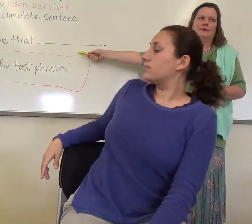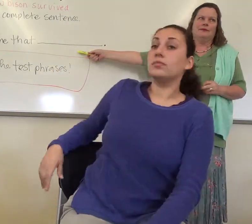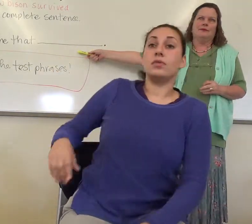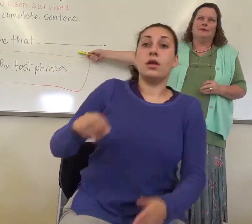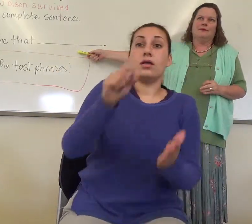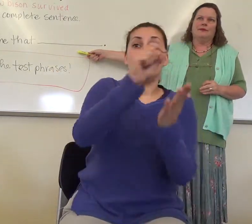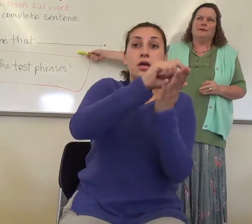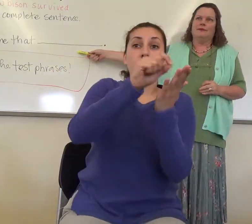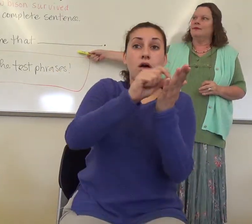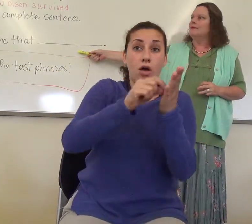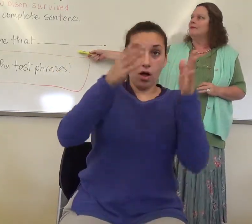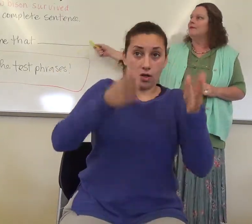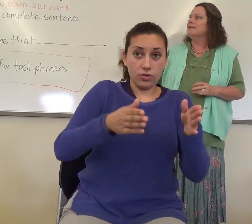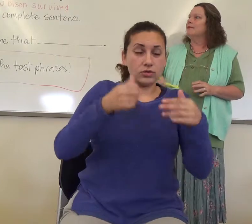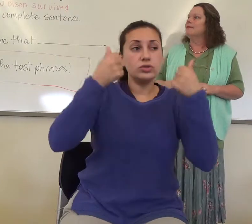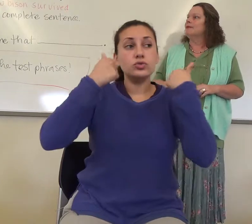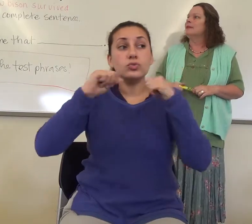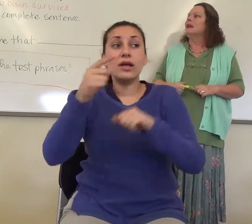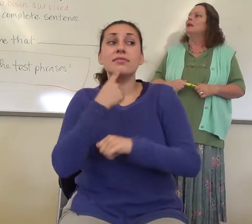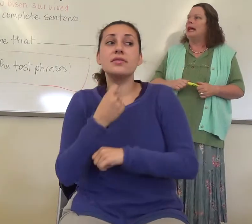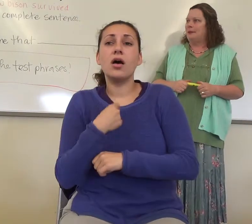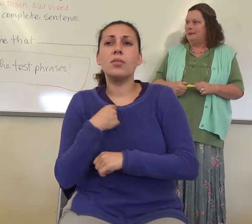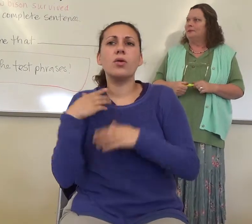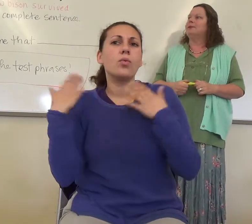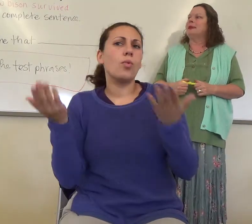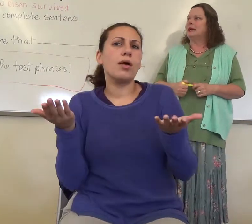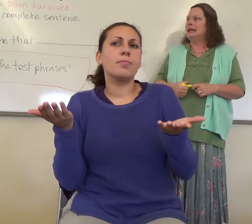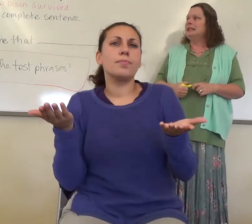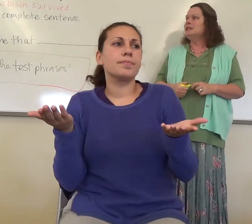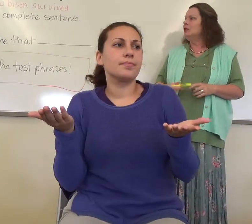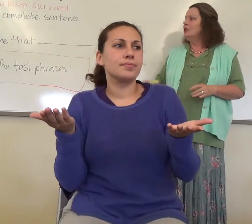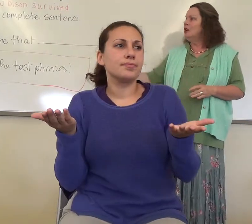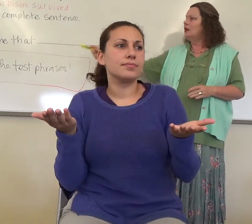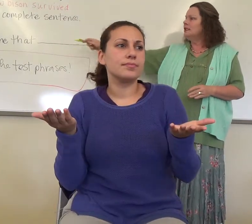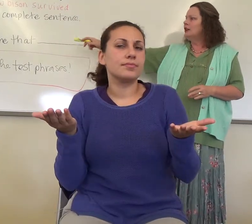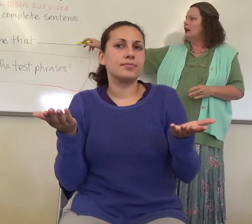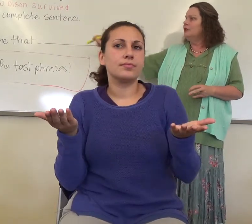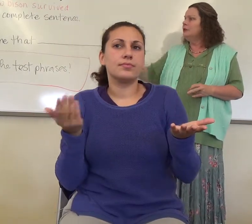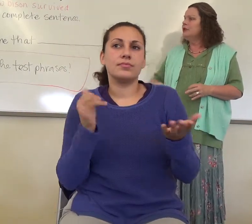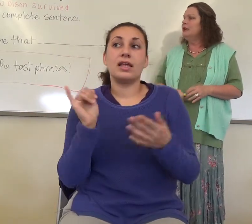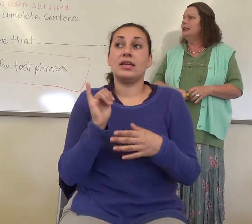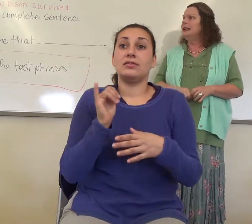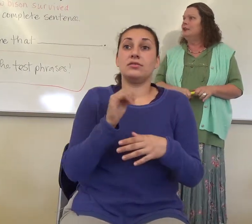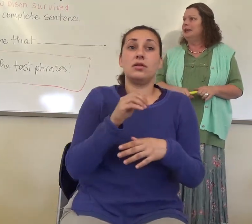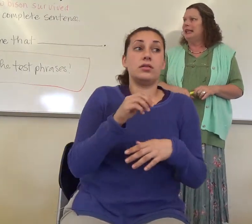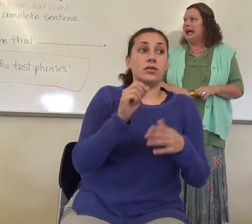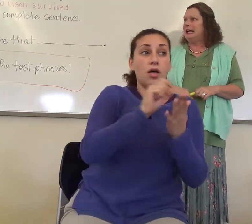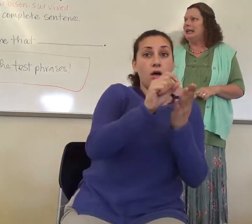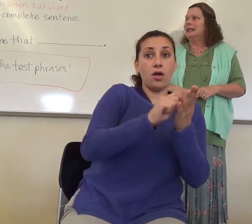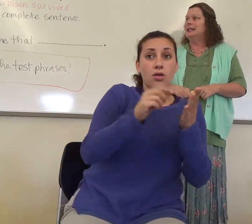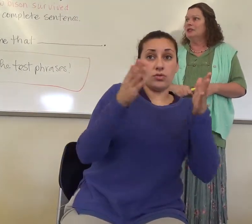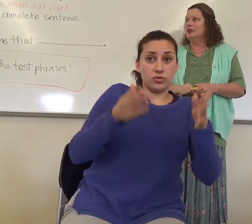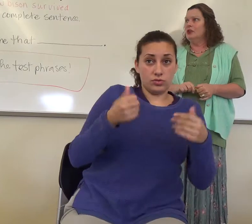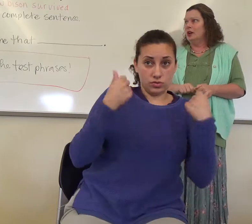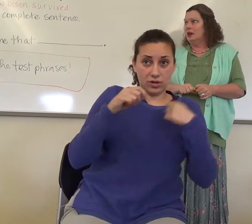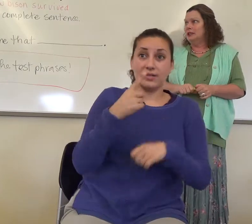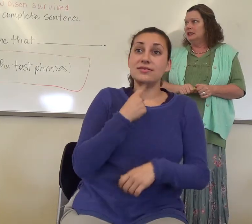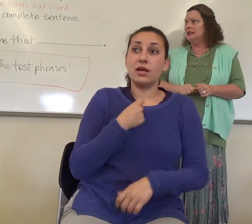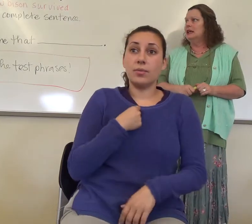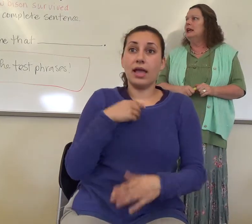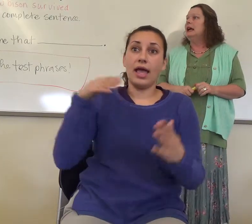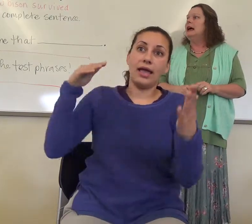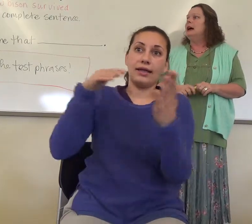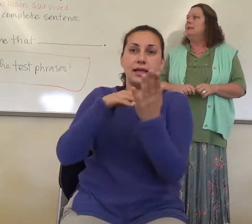Against all odds. Okay. Against all odds. The author is trying to tell me that. Against all